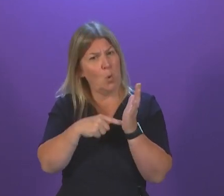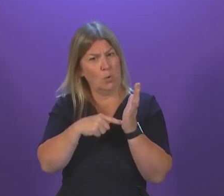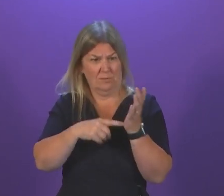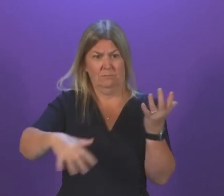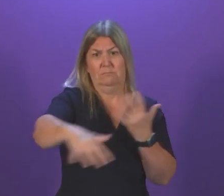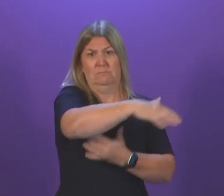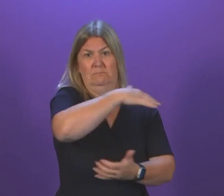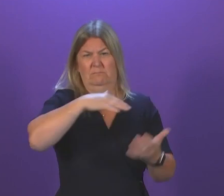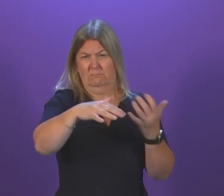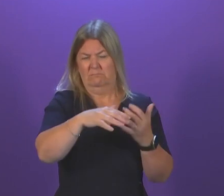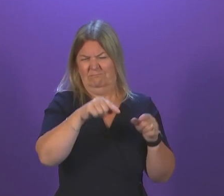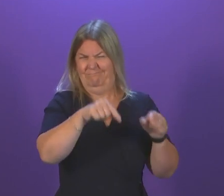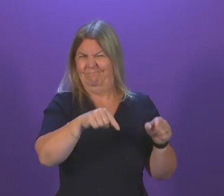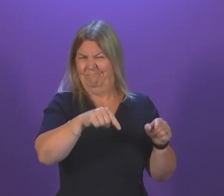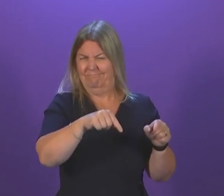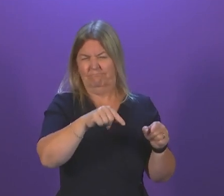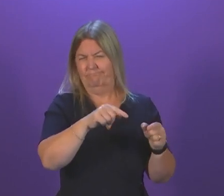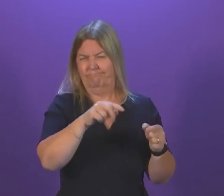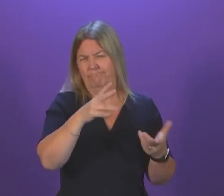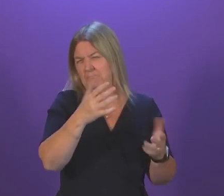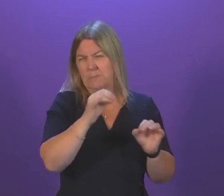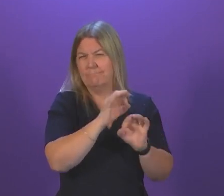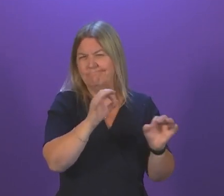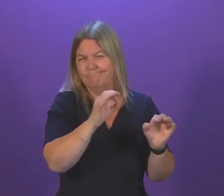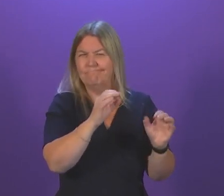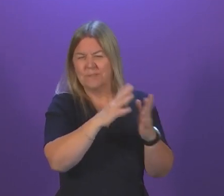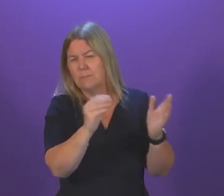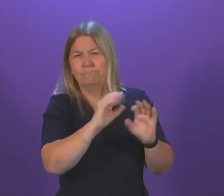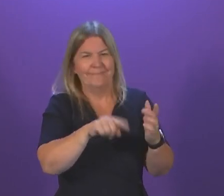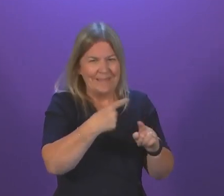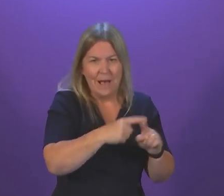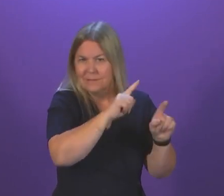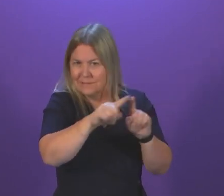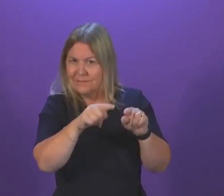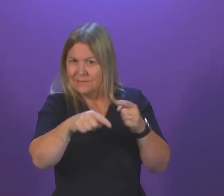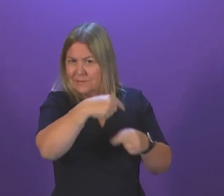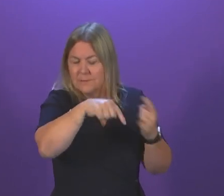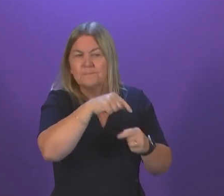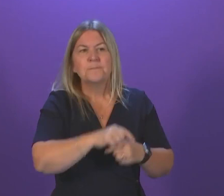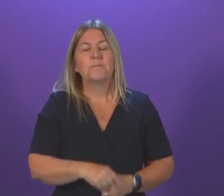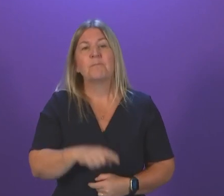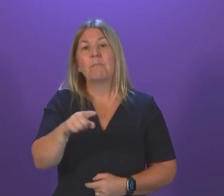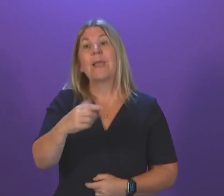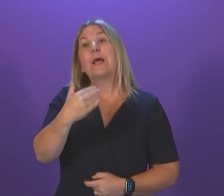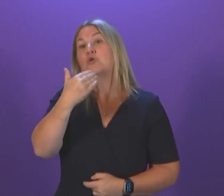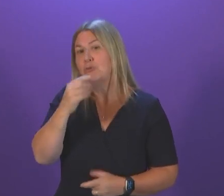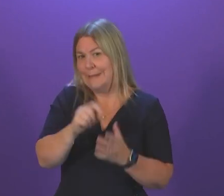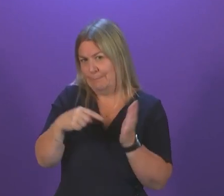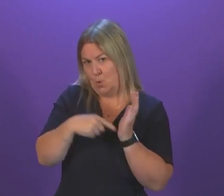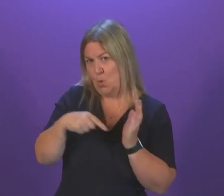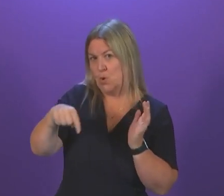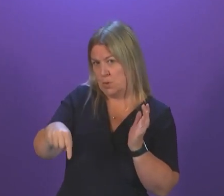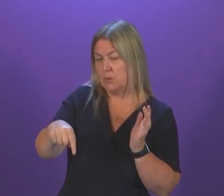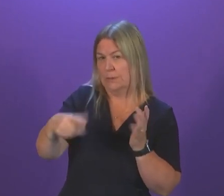of the free port model which places strong emphasis on fair work and the move to a net zero economy. The Secretary of State for